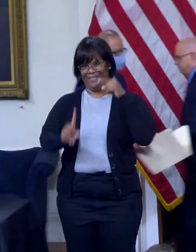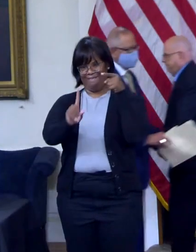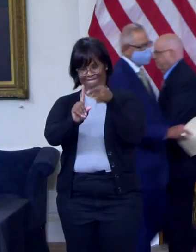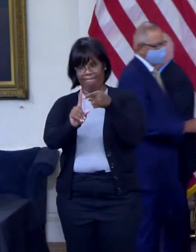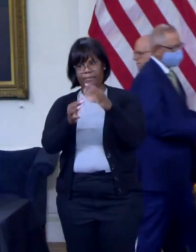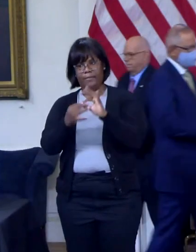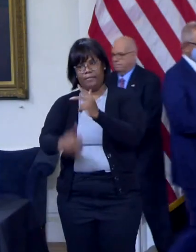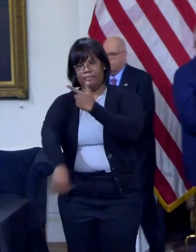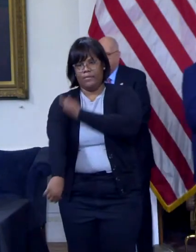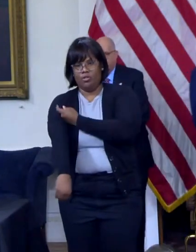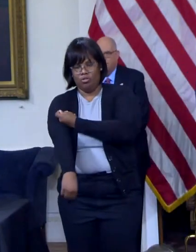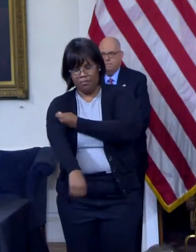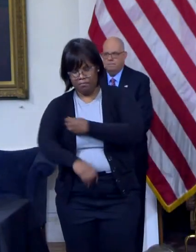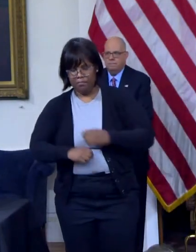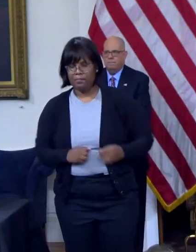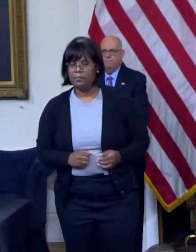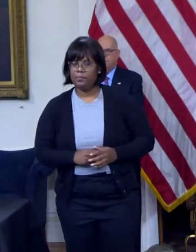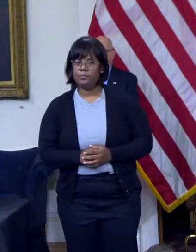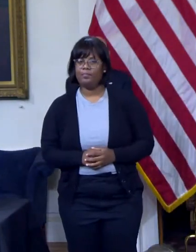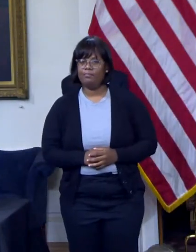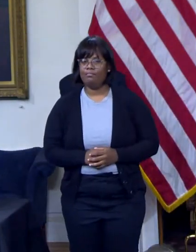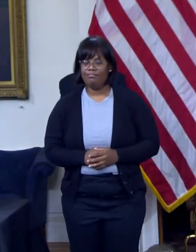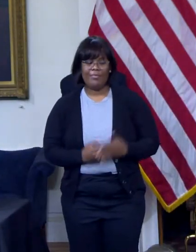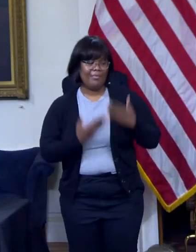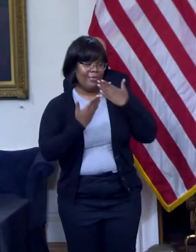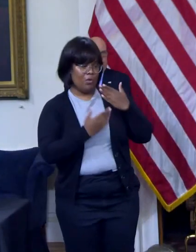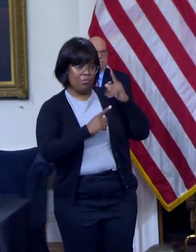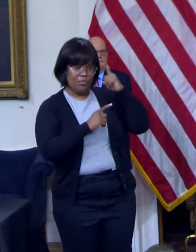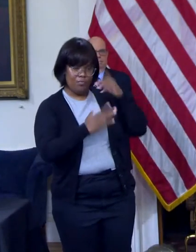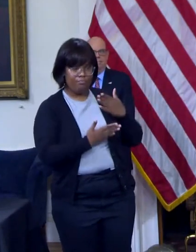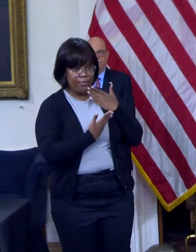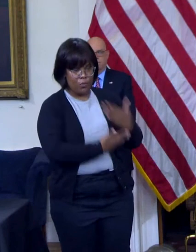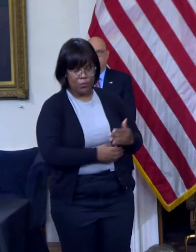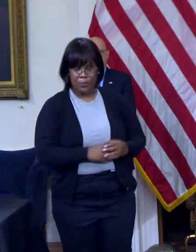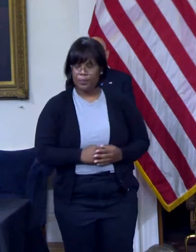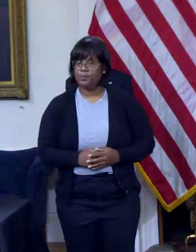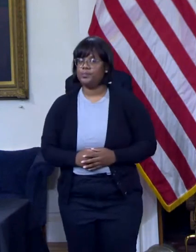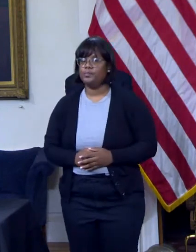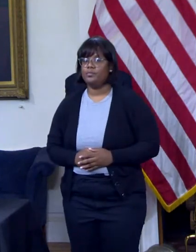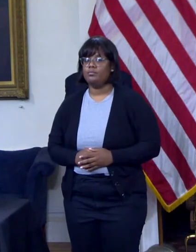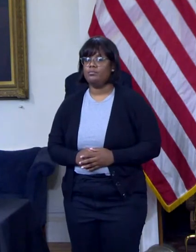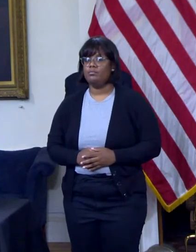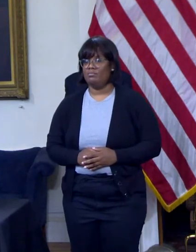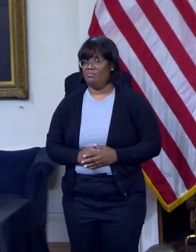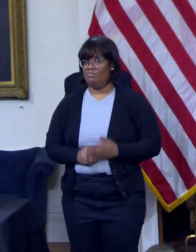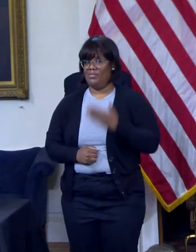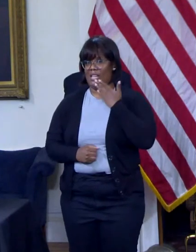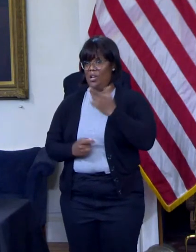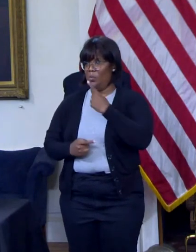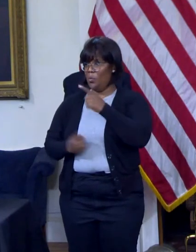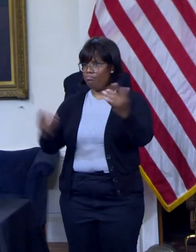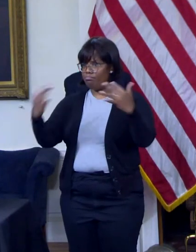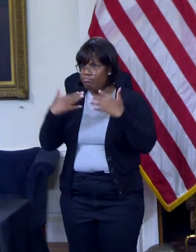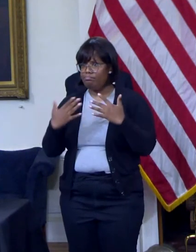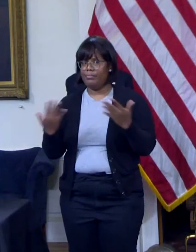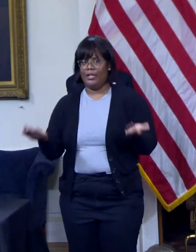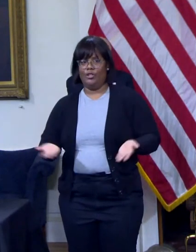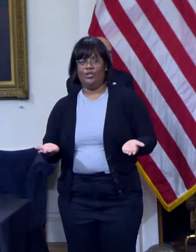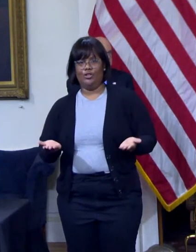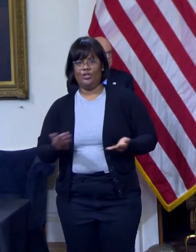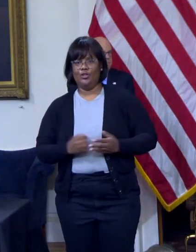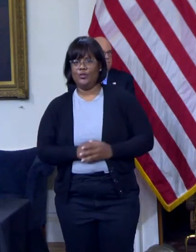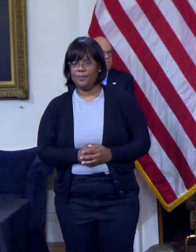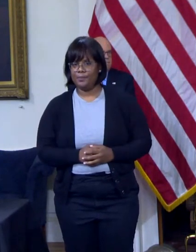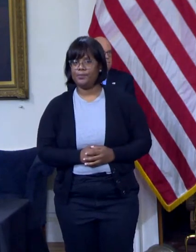Thank you, Governor. Thank you all so very much for being here. And thank you specifically, Governor